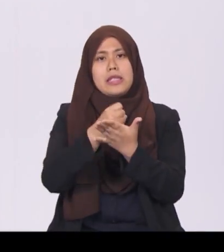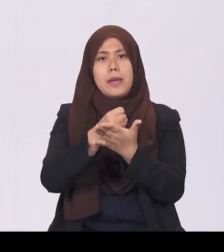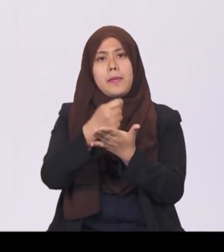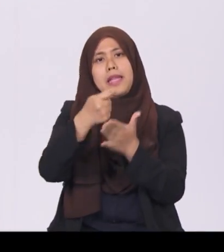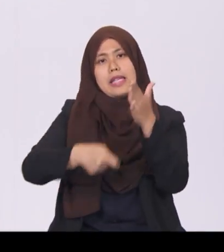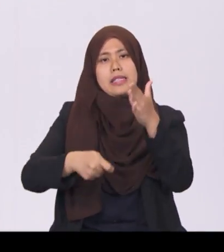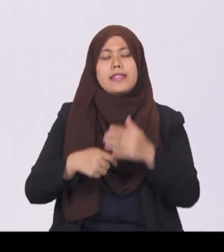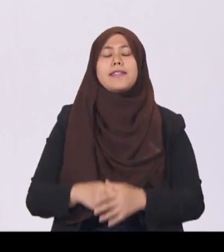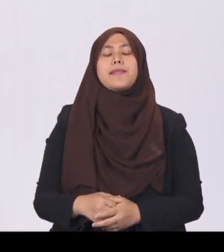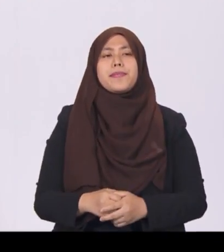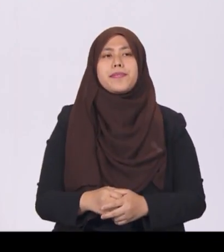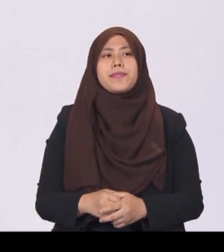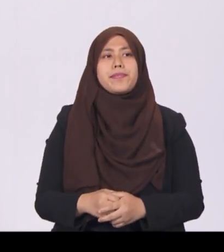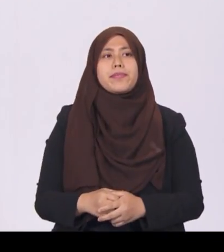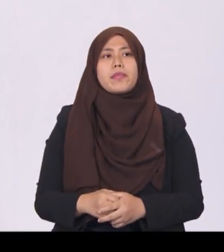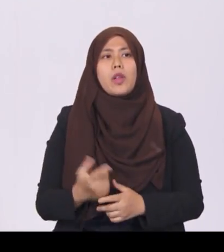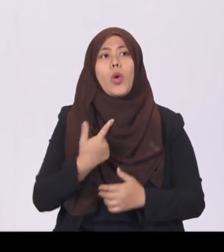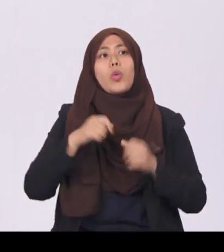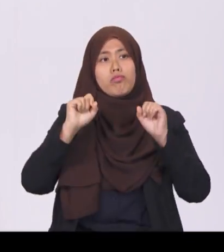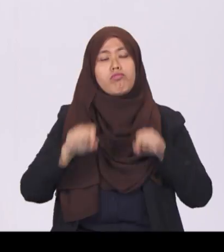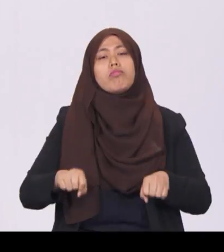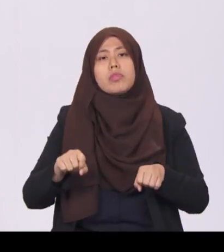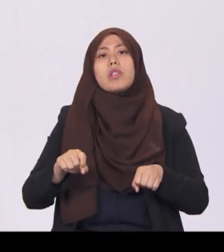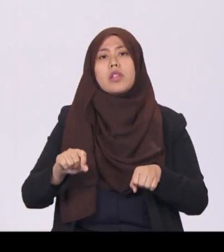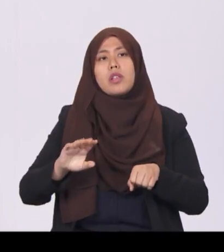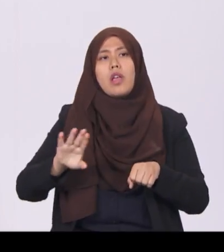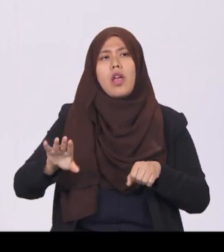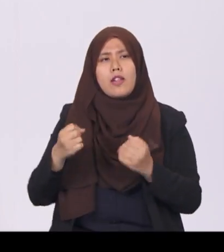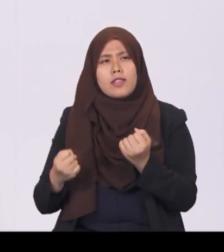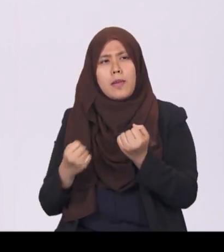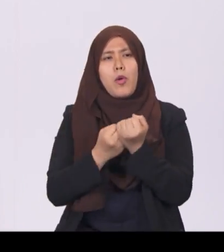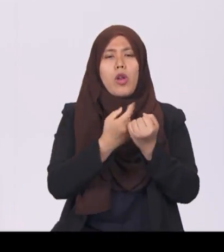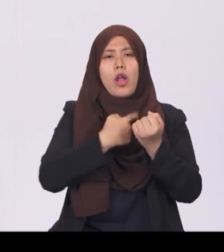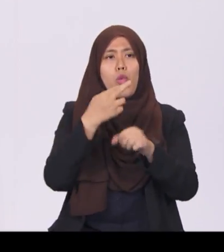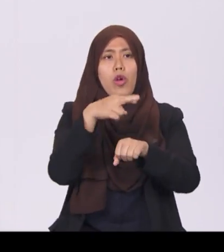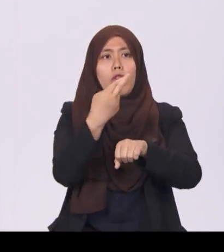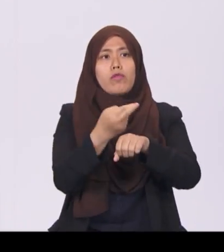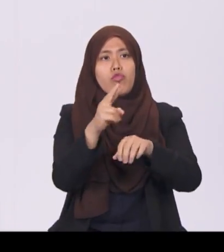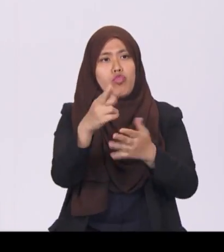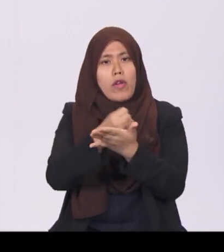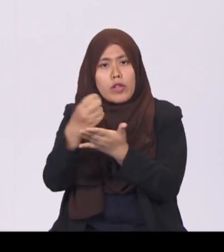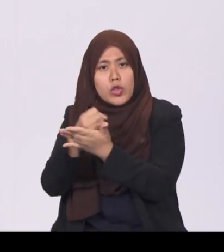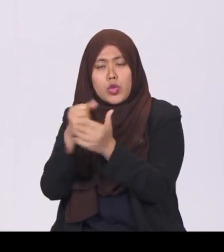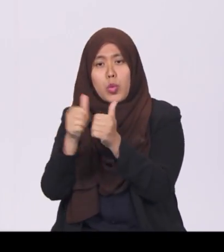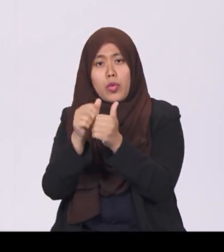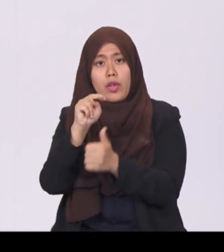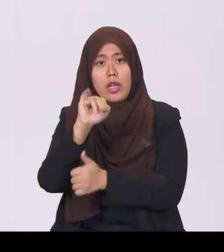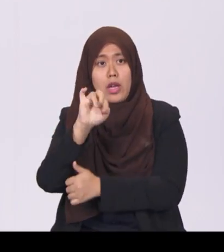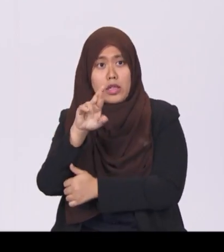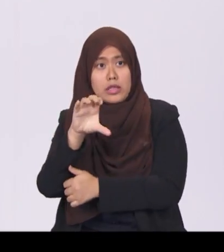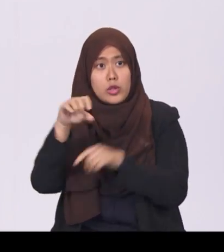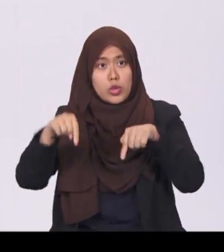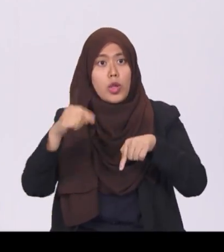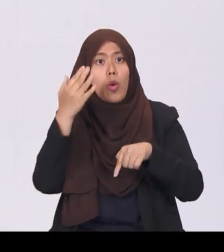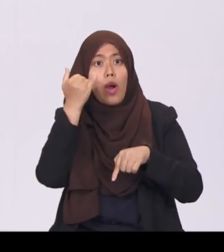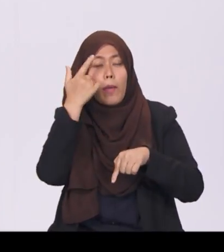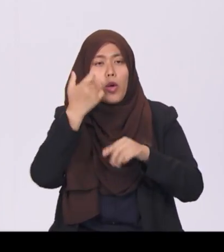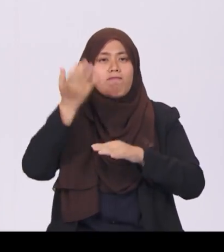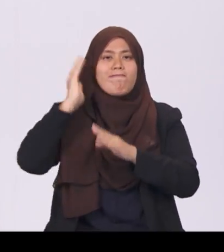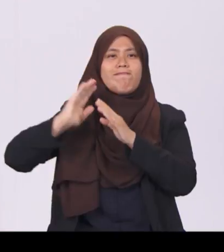We are able to supplement our revenues with NIRC today because our predecessors judiciously set aside the